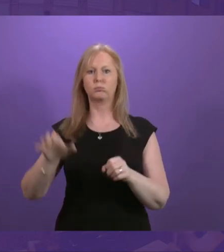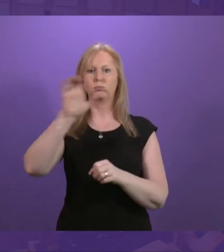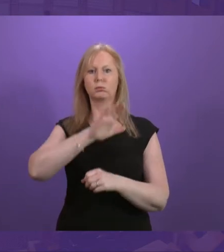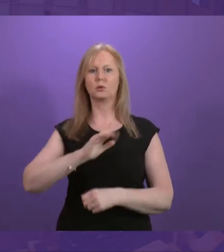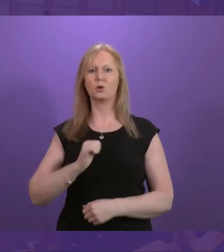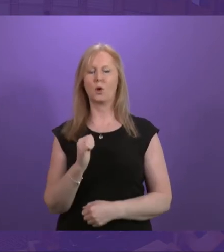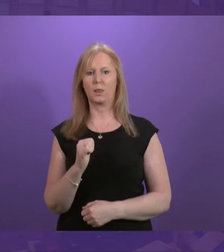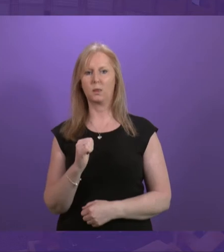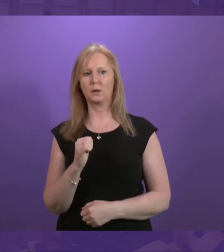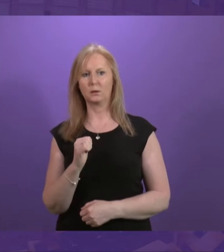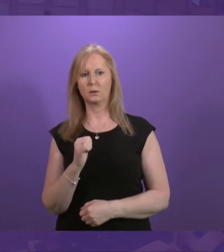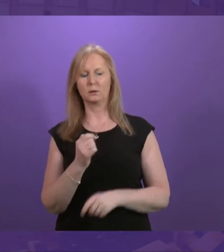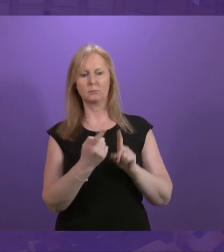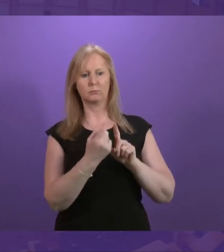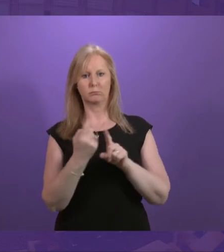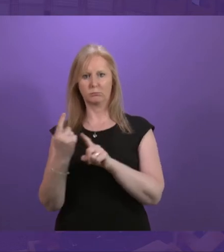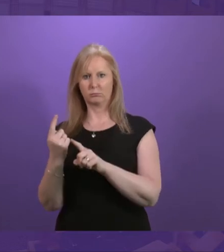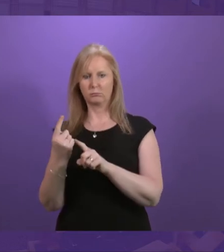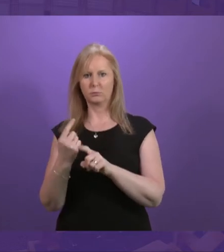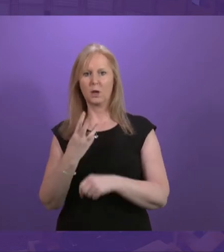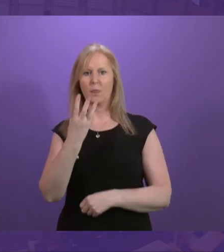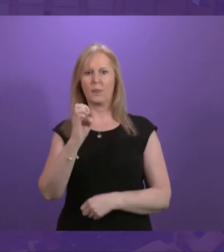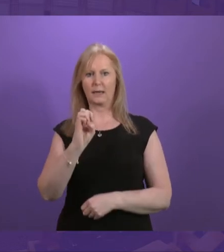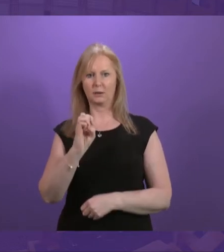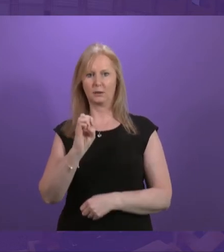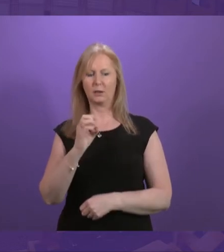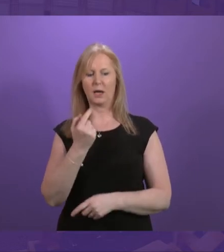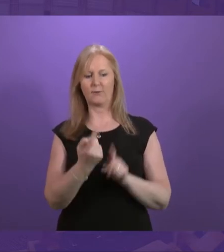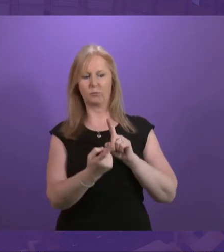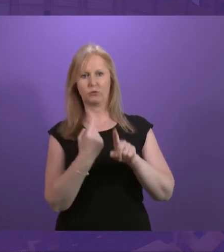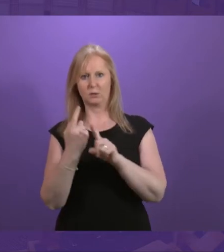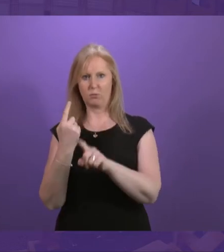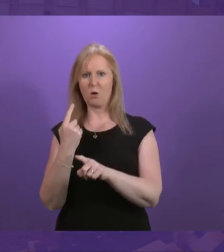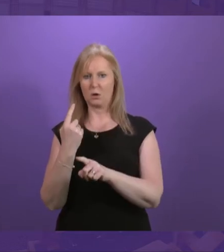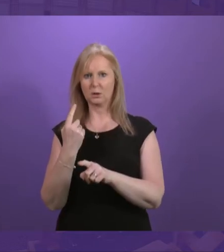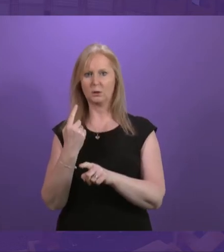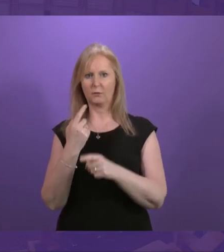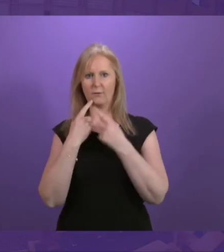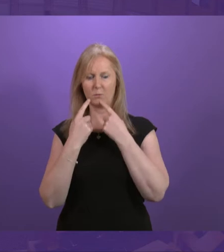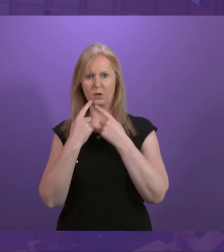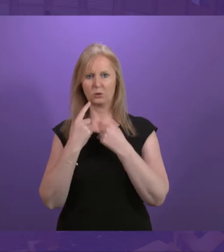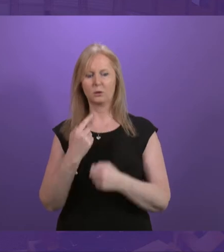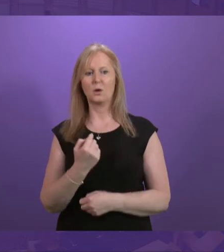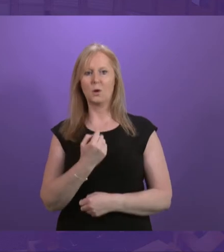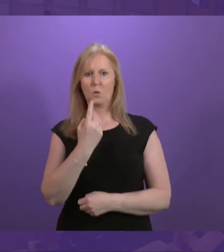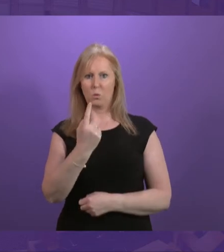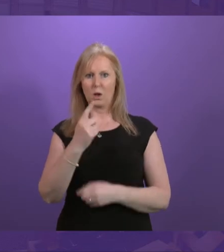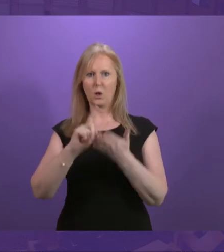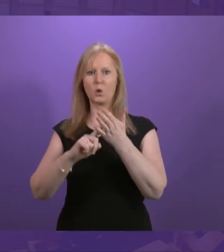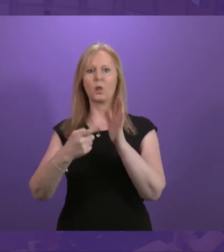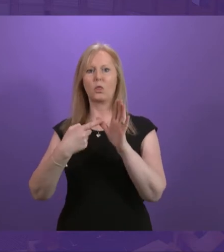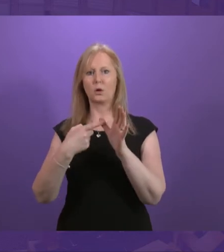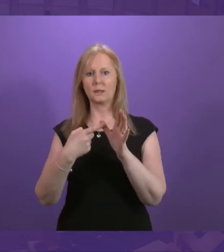and discovered that out of the 30 who have responded to my request for information only one local